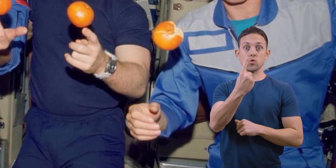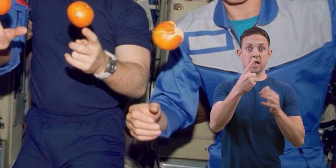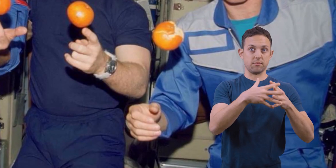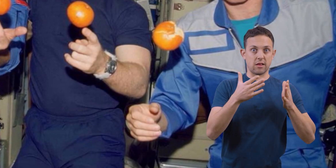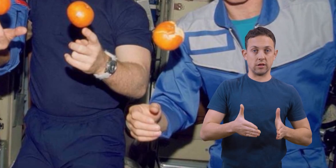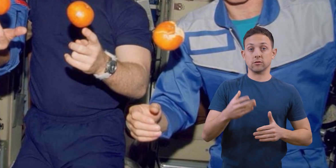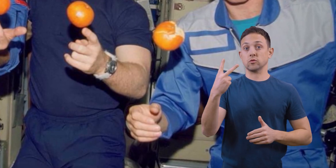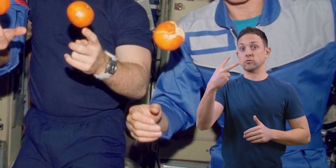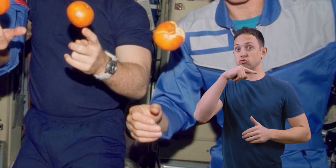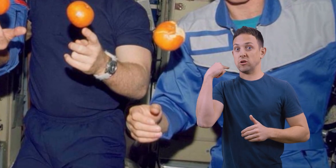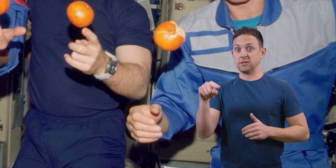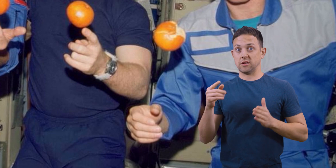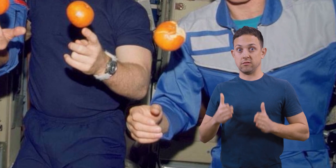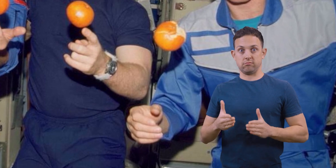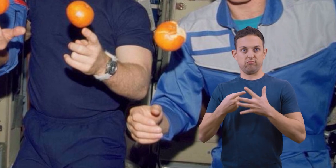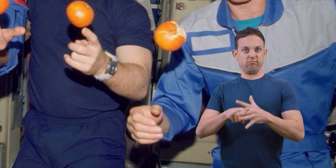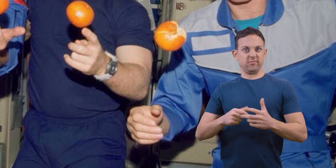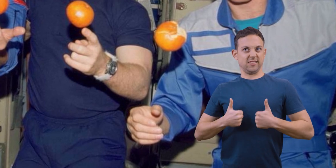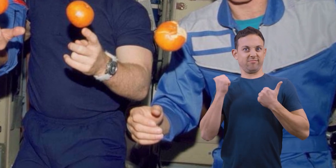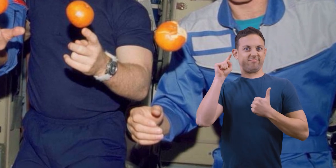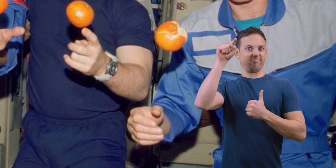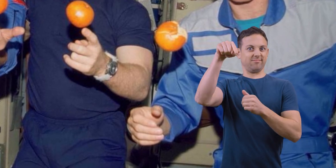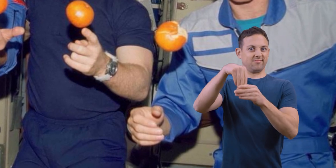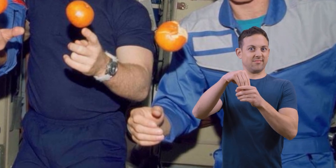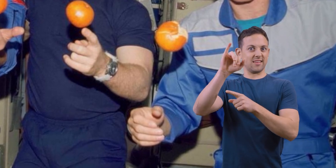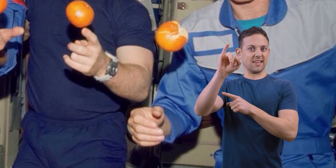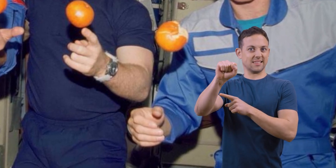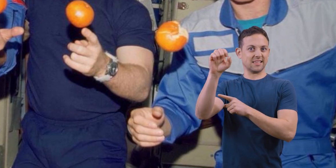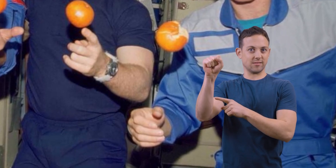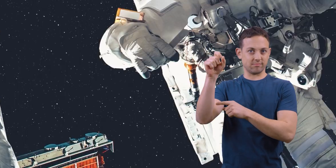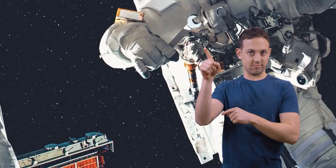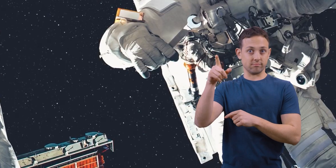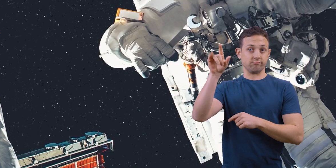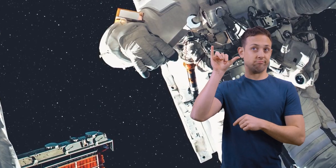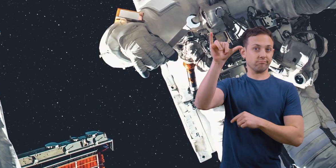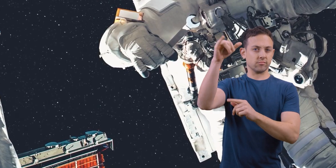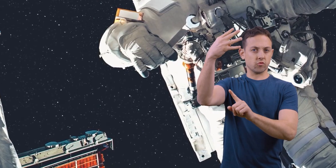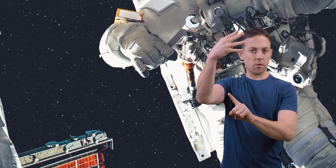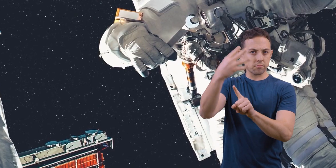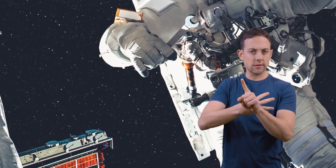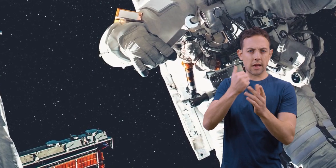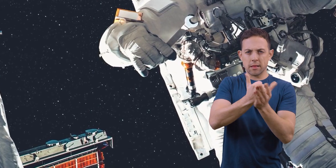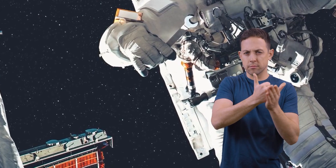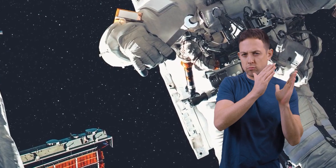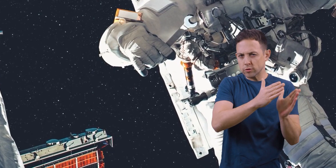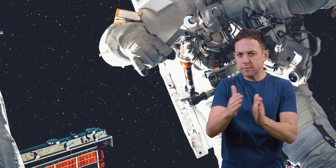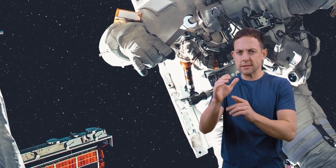American and two Russians began living on the International Space Station. They stayed there four months to help prepare the station